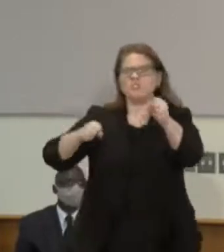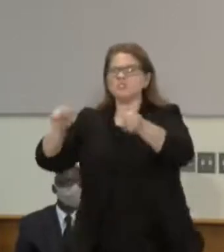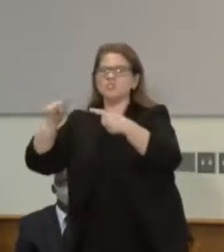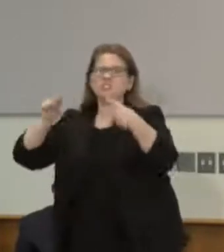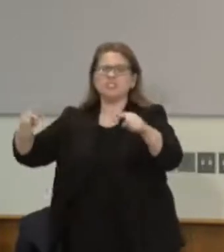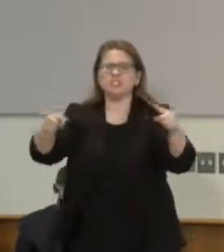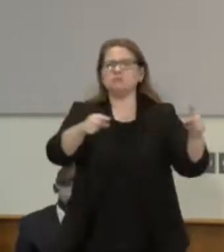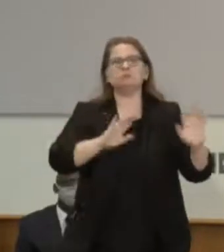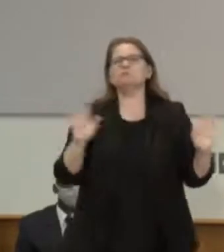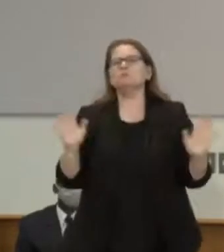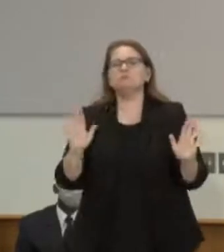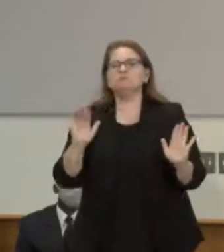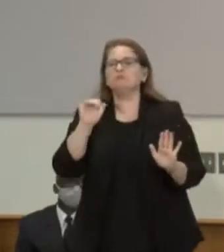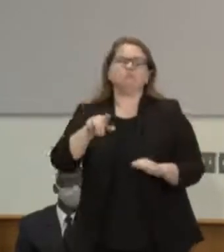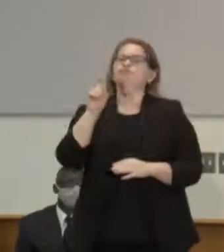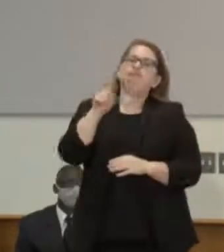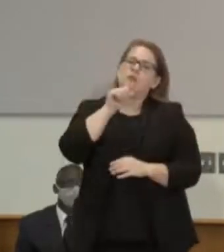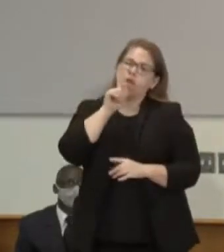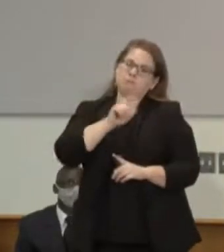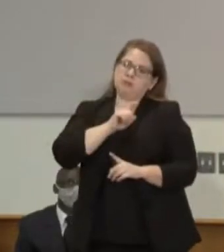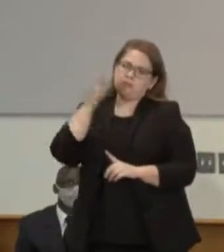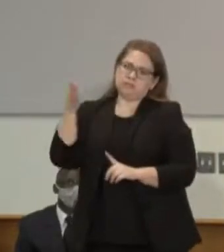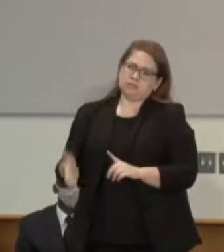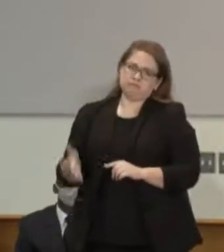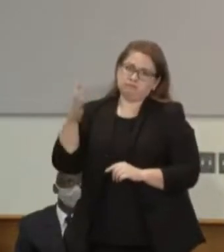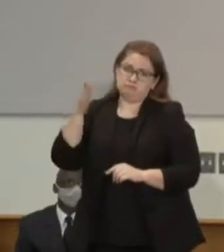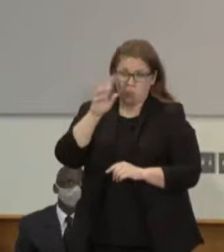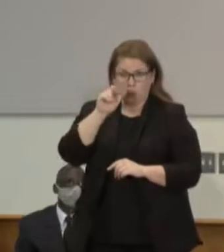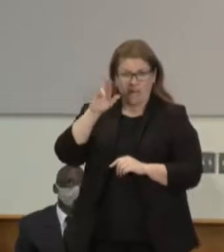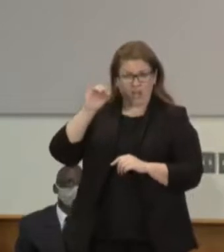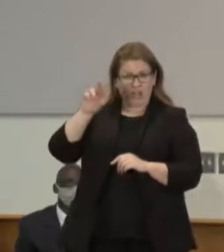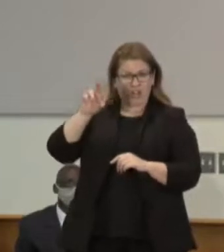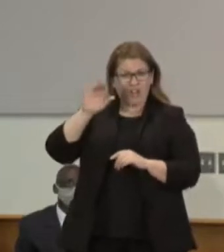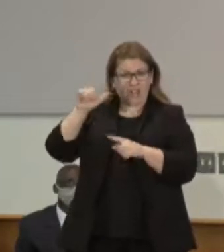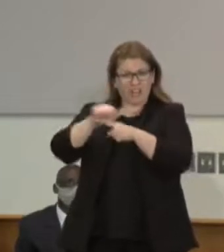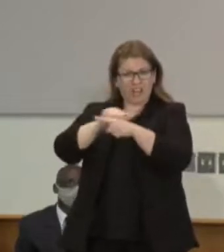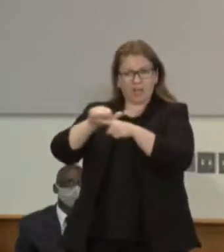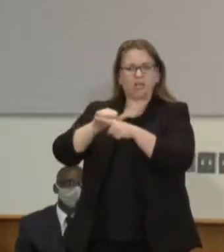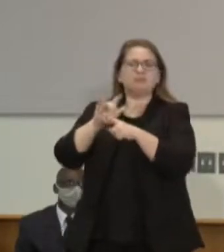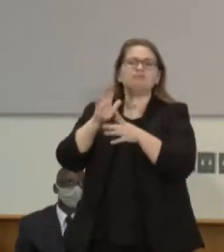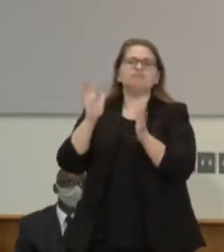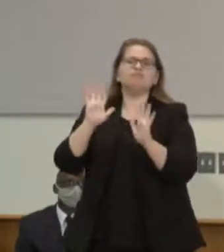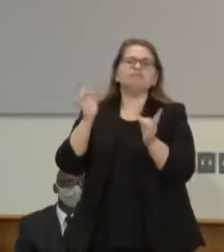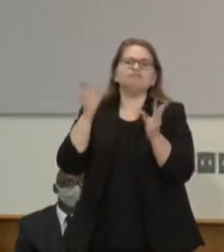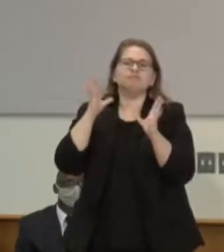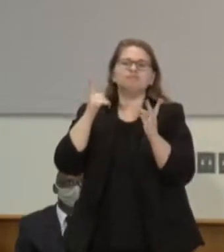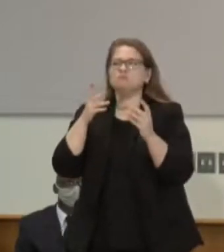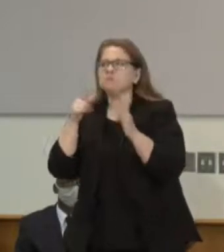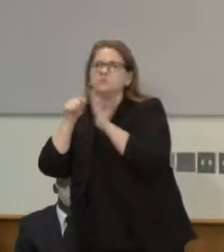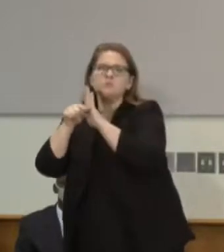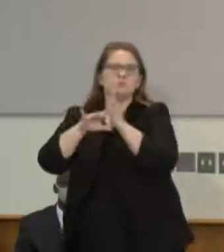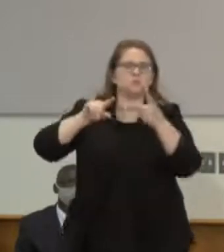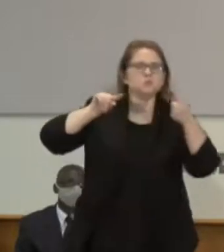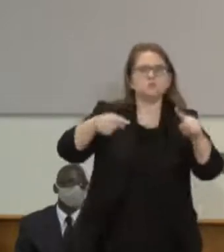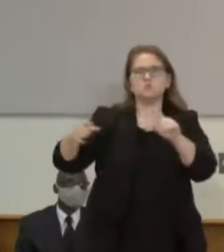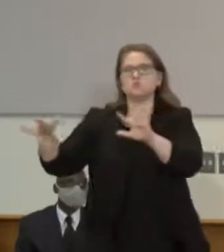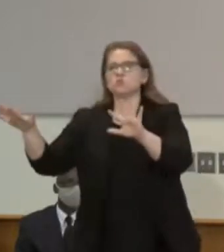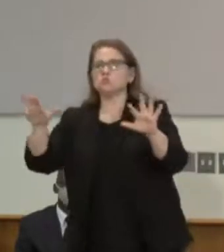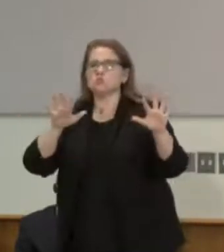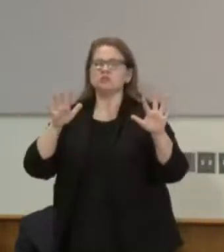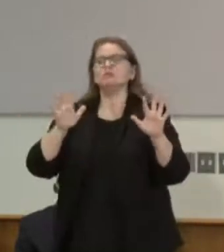is what one of the major traitors of that type of training espouses. Officer Yanez who killed